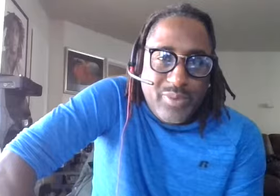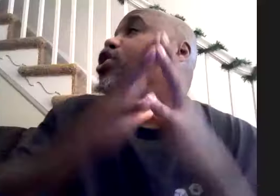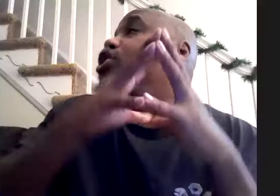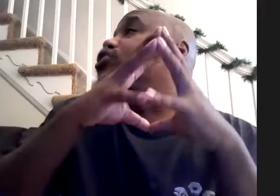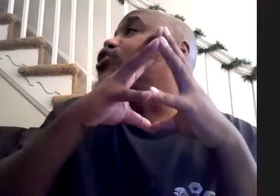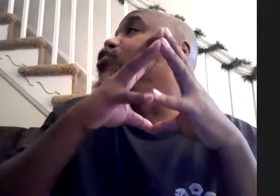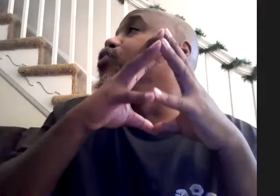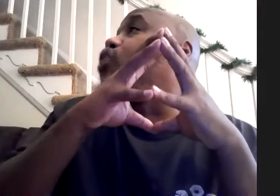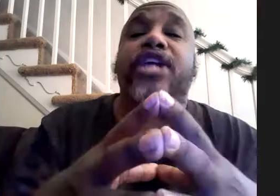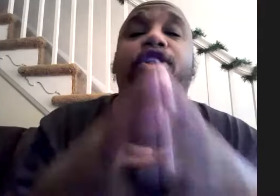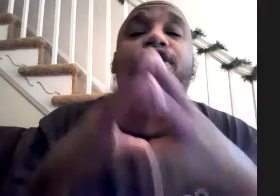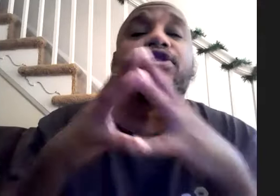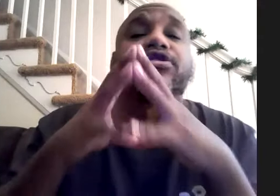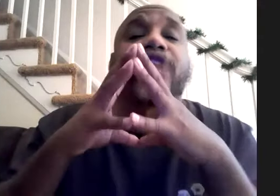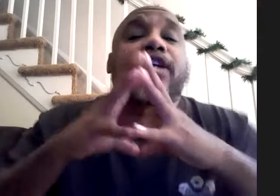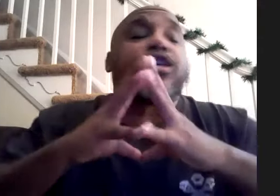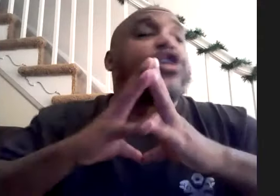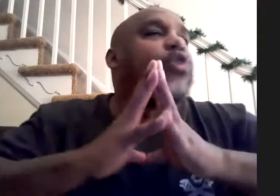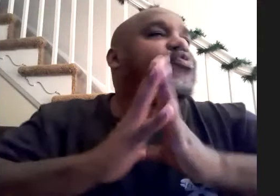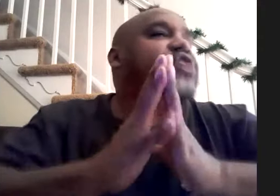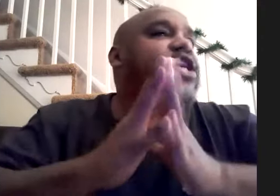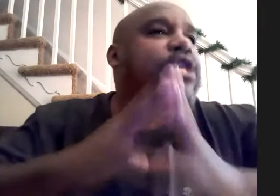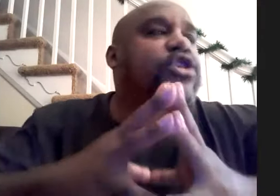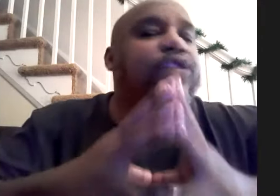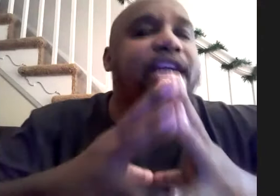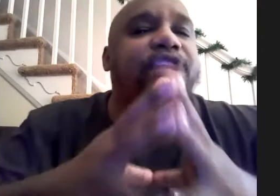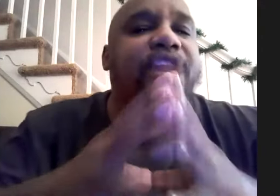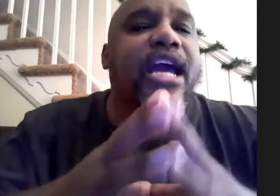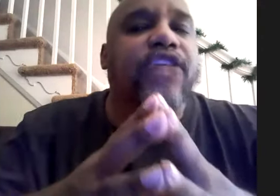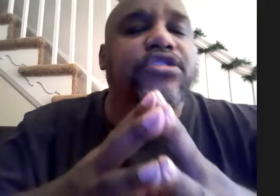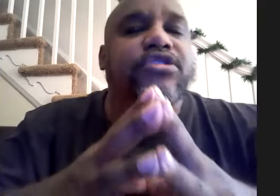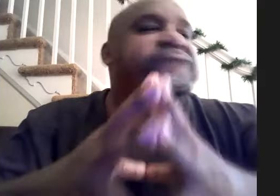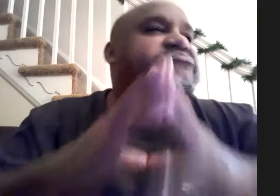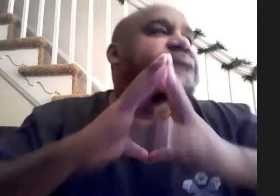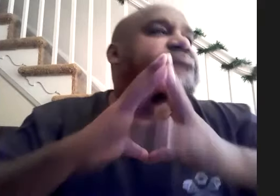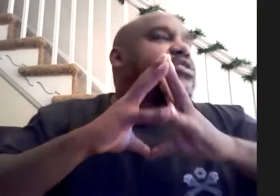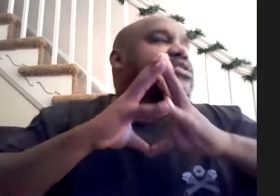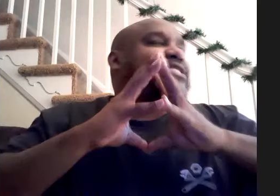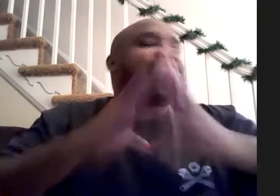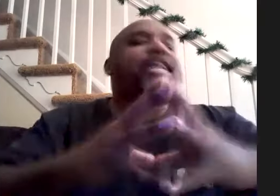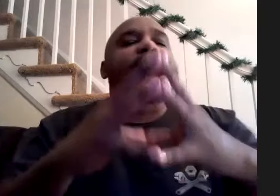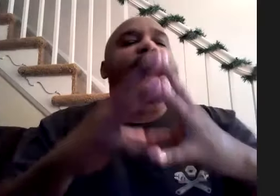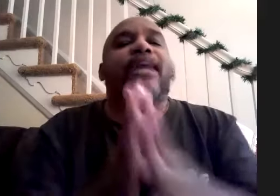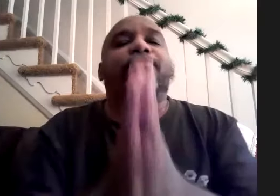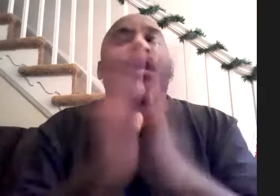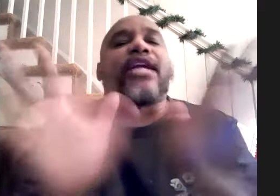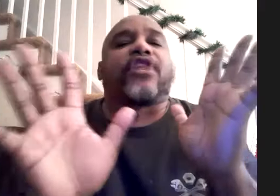you're too old to learn anything or you're like you don't think you can learn anything else that's the day you need to stop doing anything